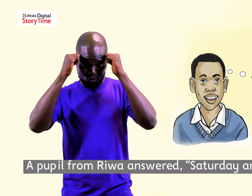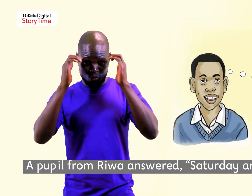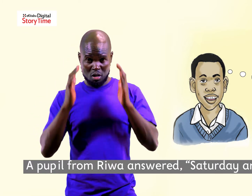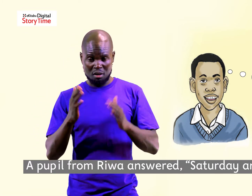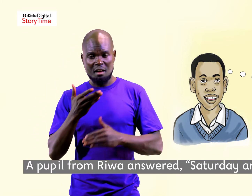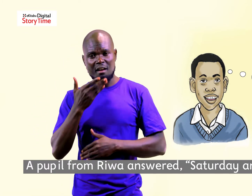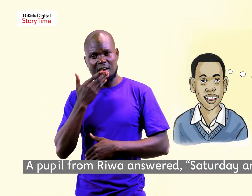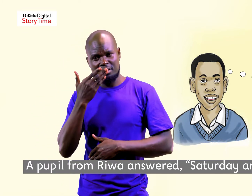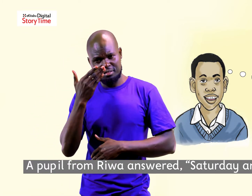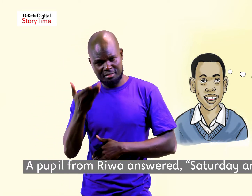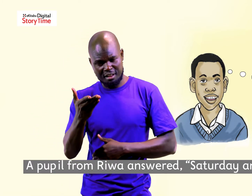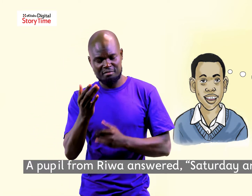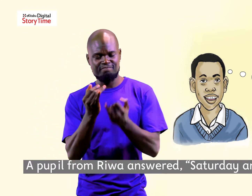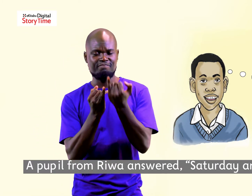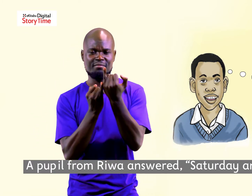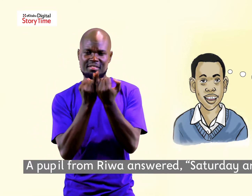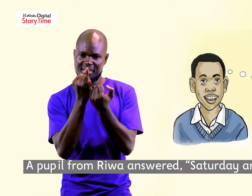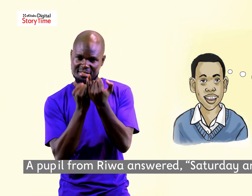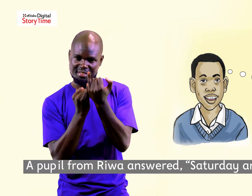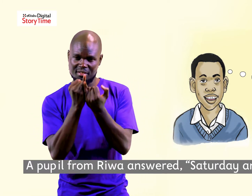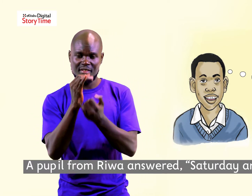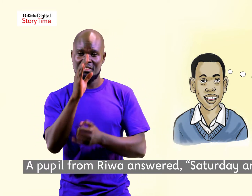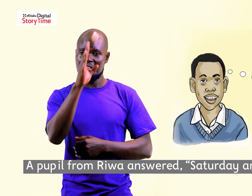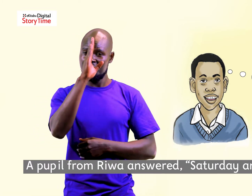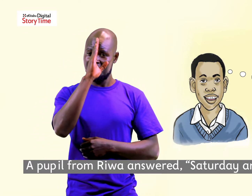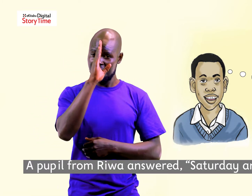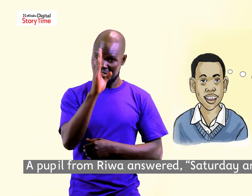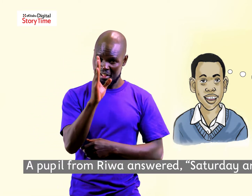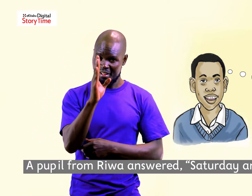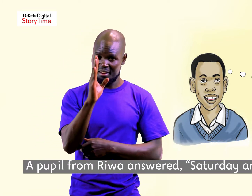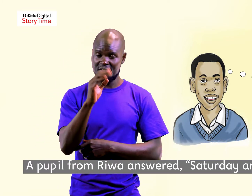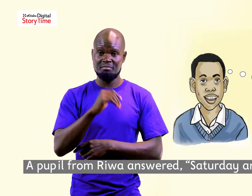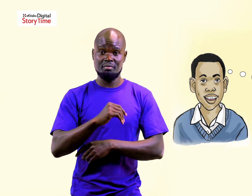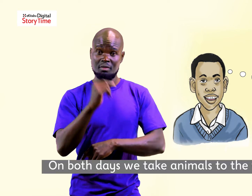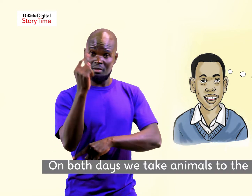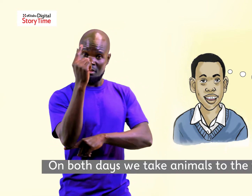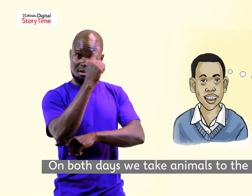a pupil from river answered saturday and sunday